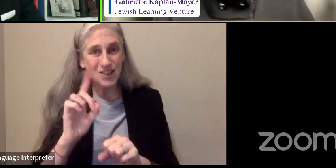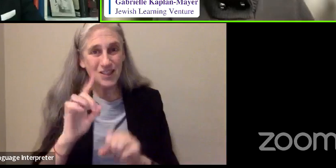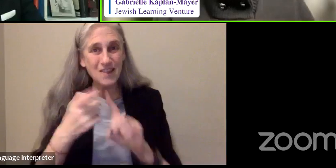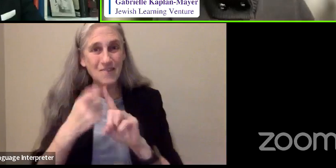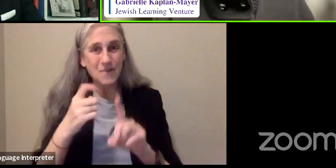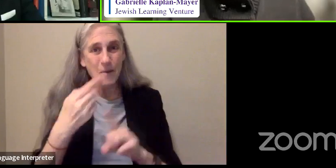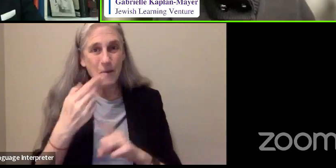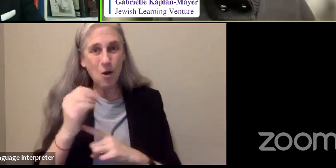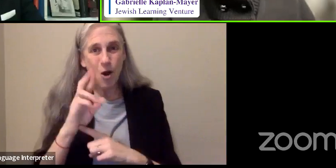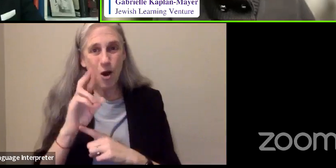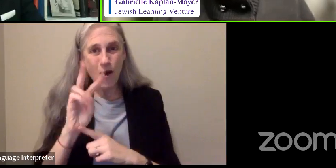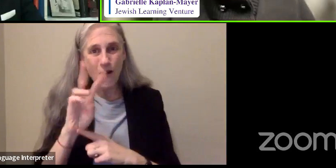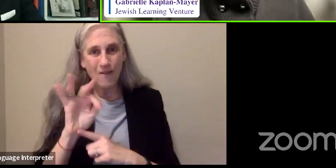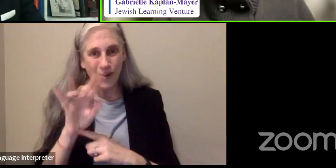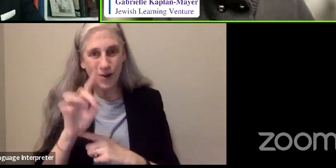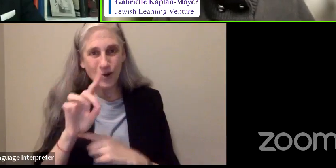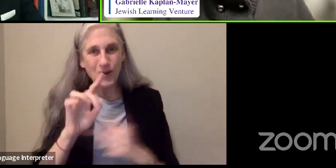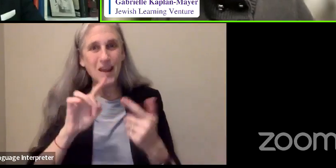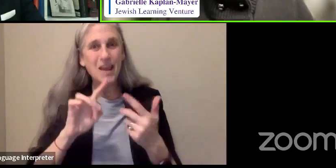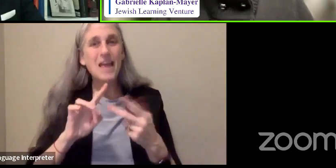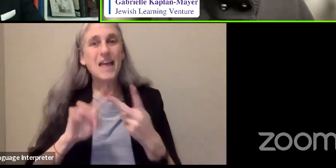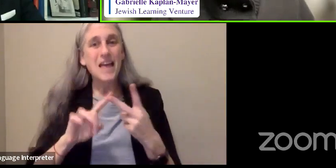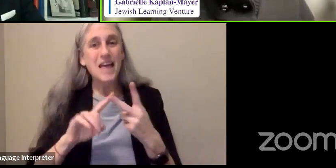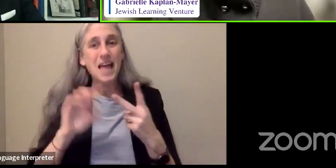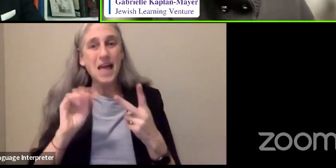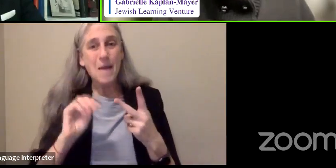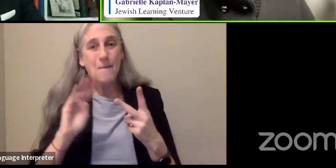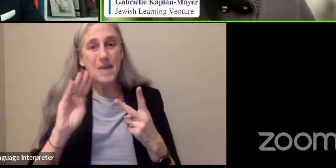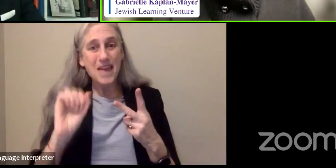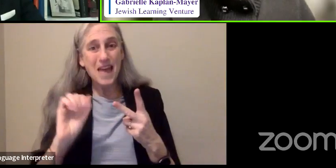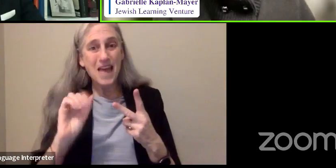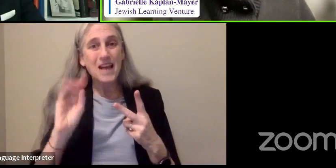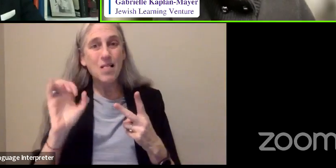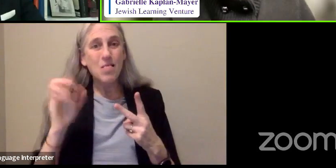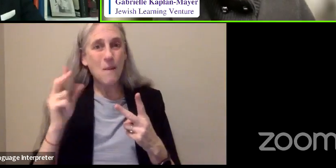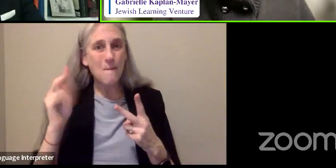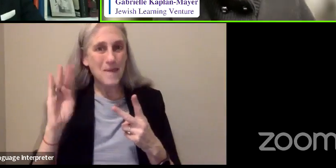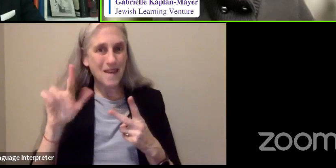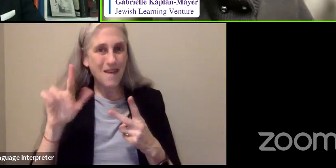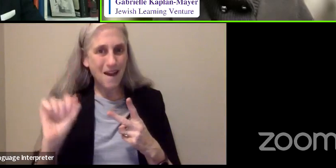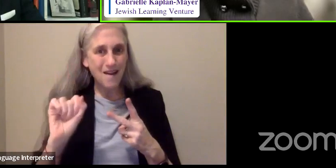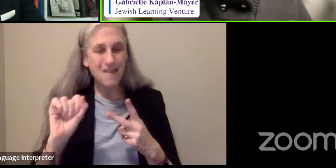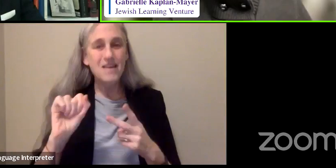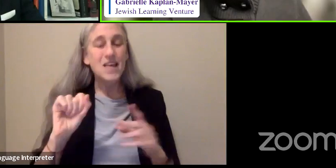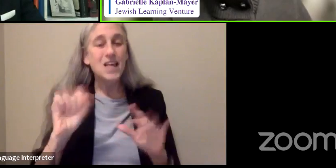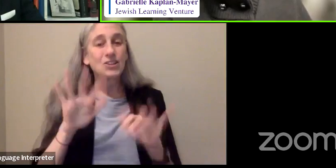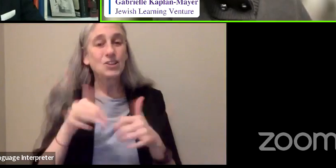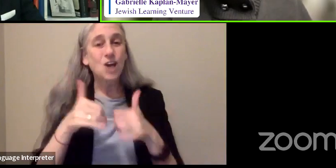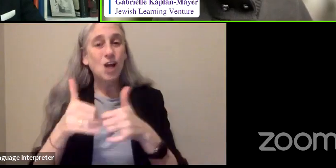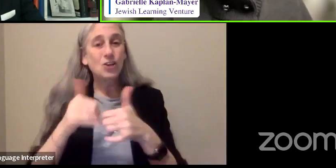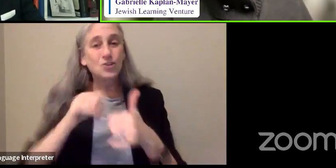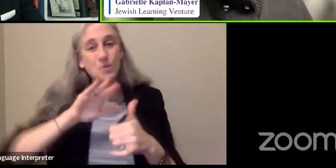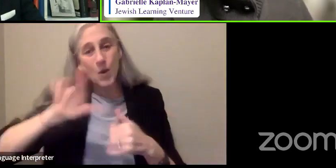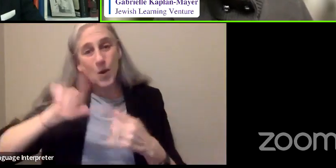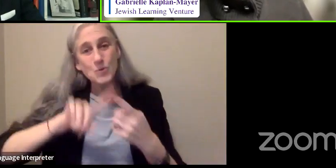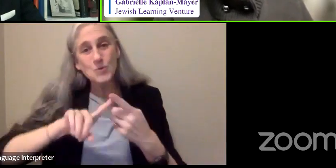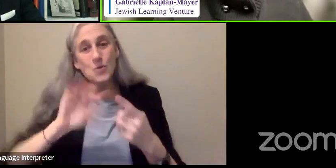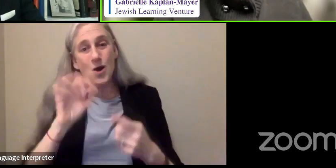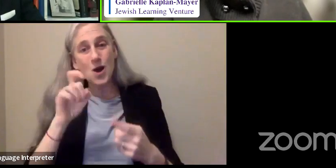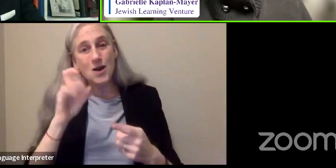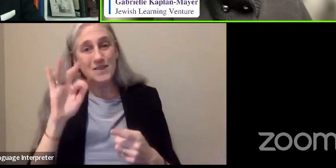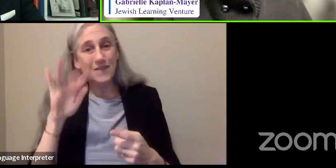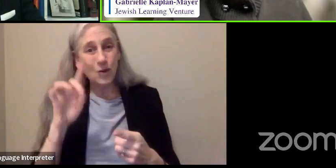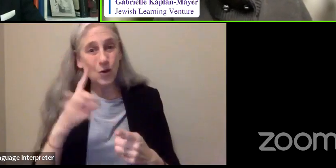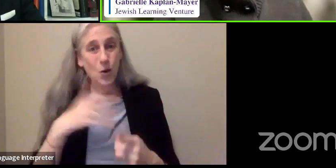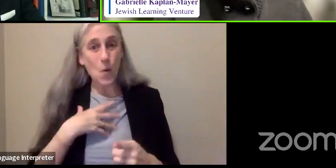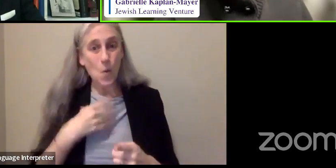an MBA from Columbia, a Marshall scholarship to Oxford, a White House fellowship.